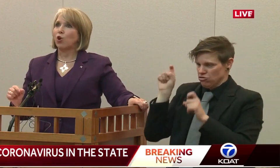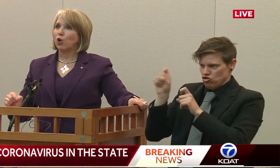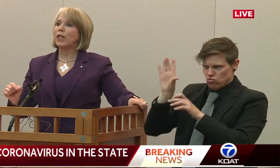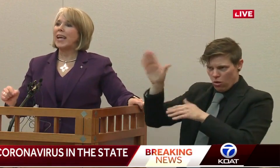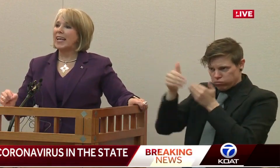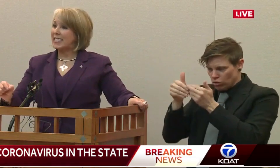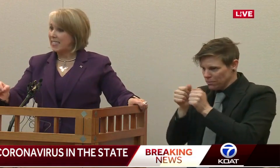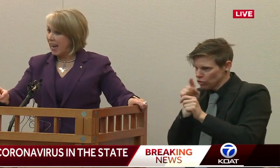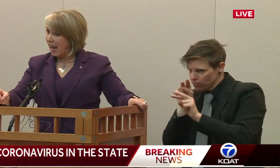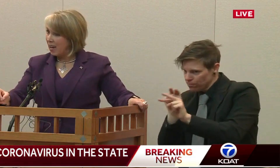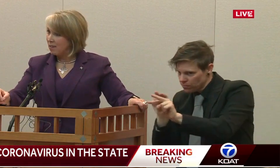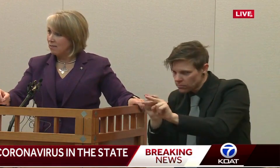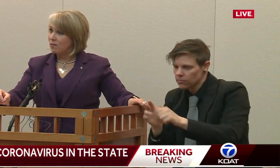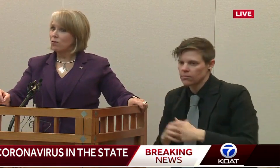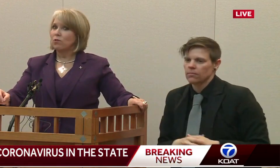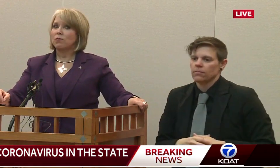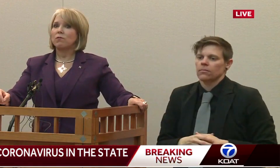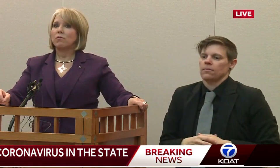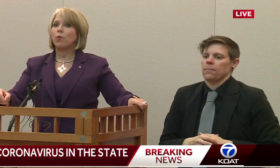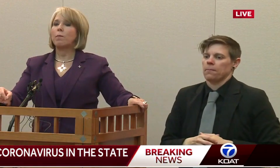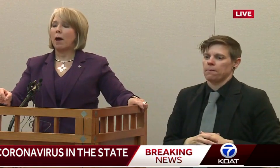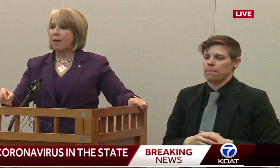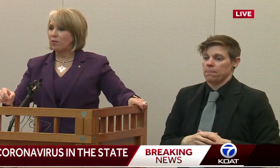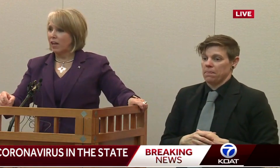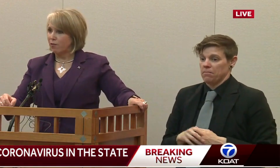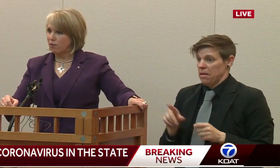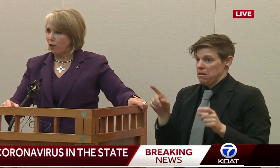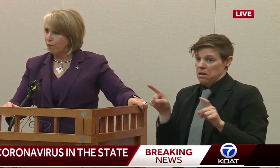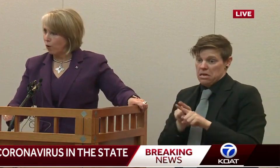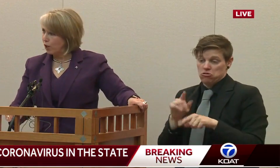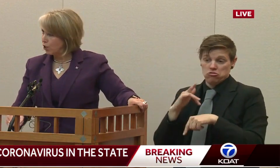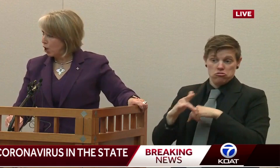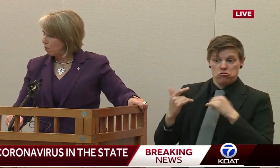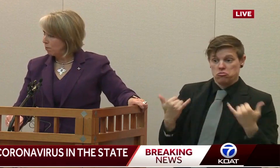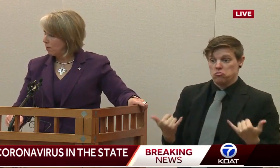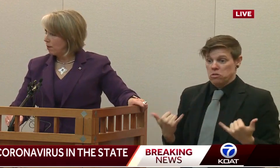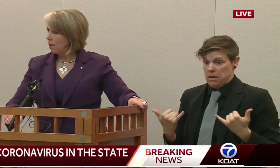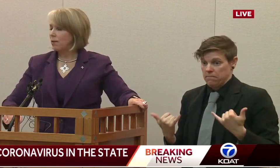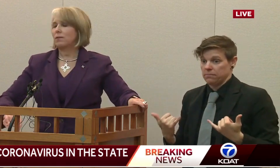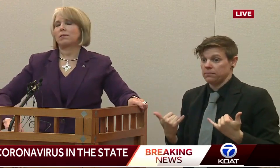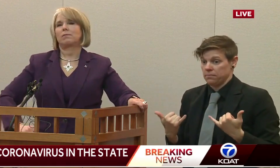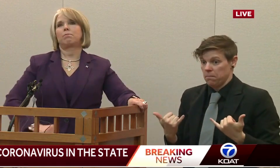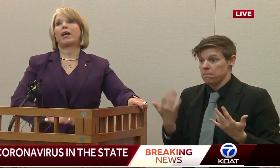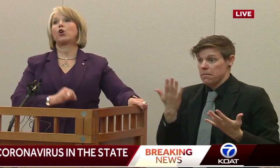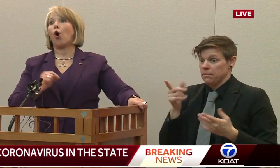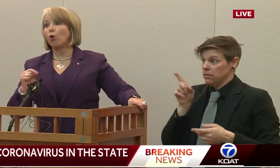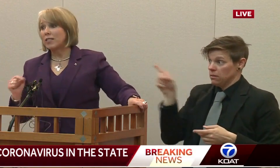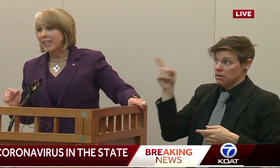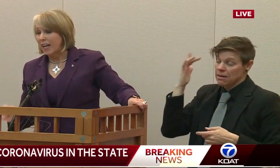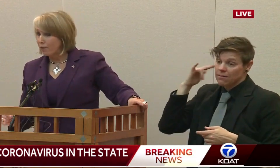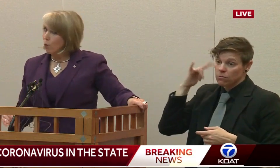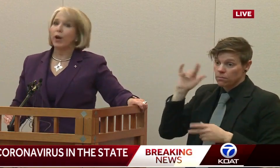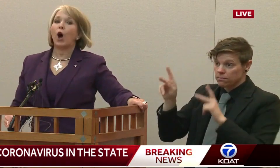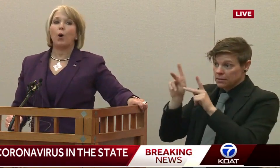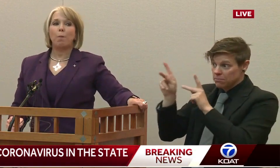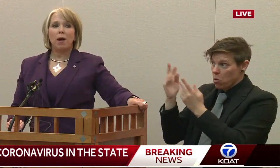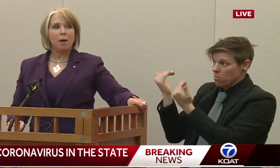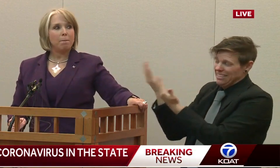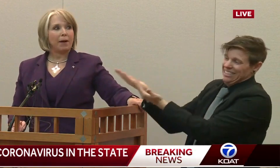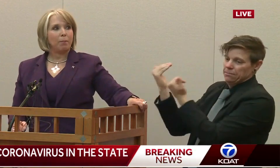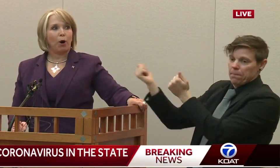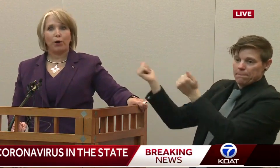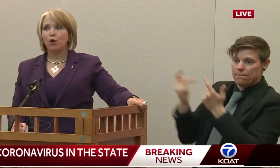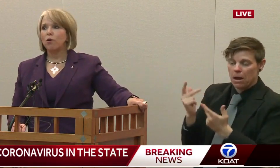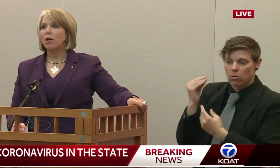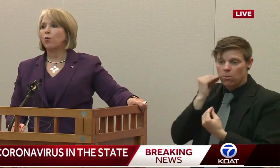As early as today, we might be able to get those Californians home. My goal is to get everyone home